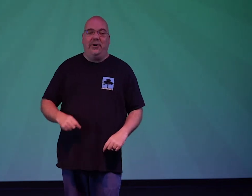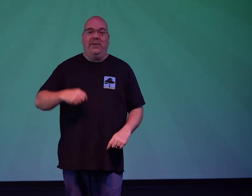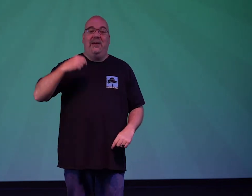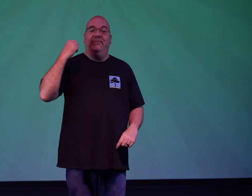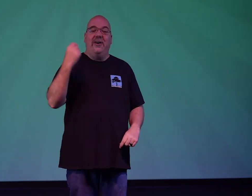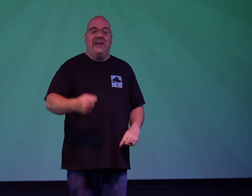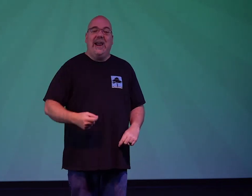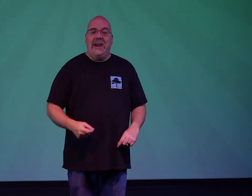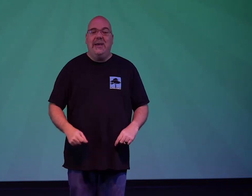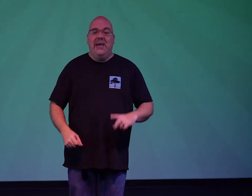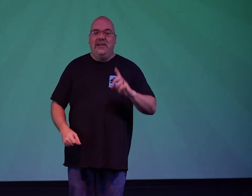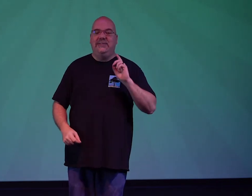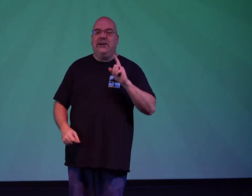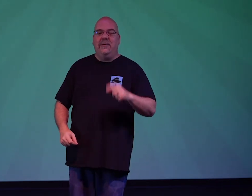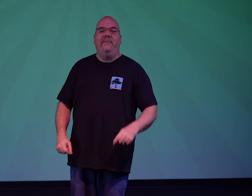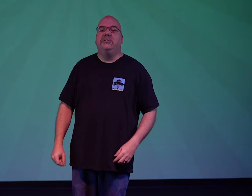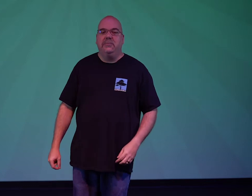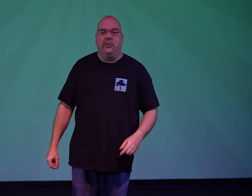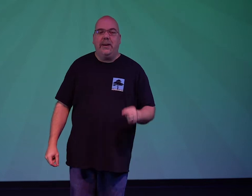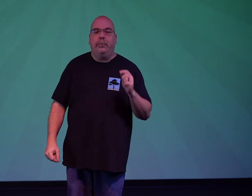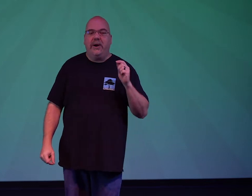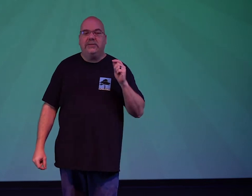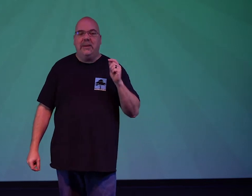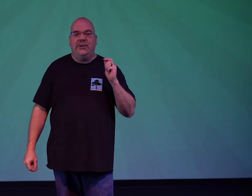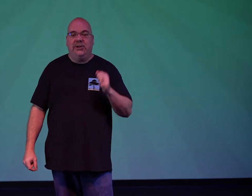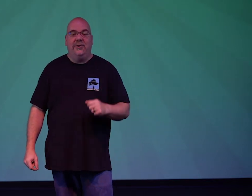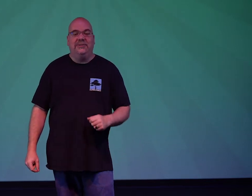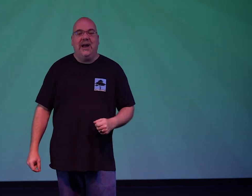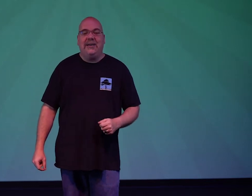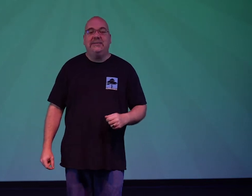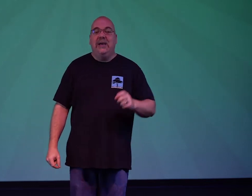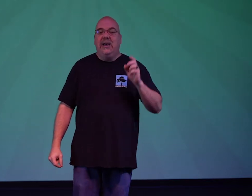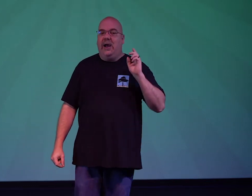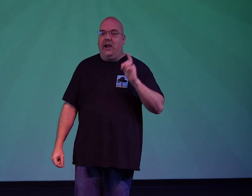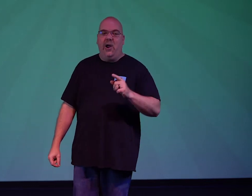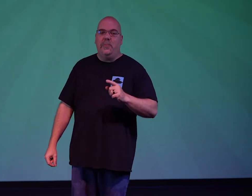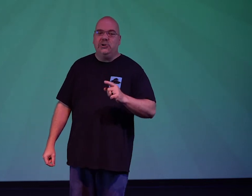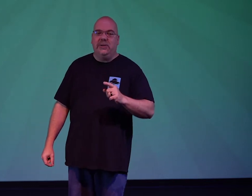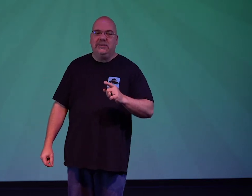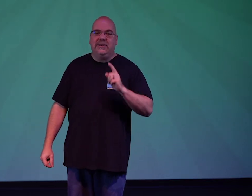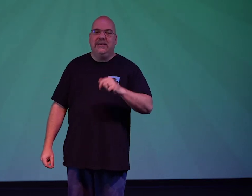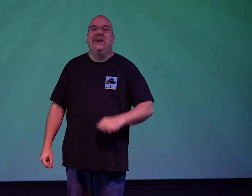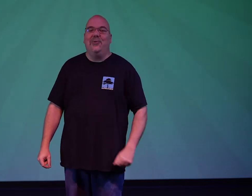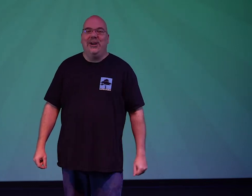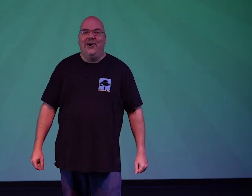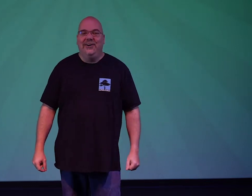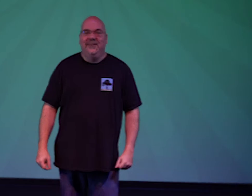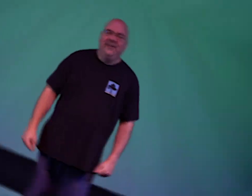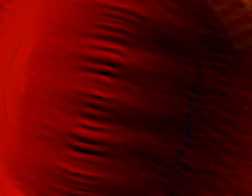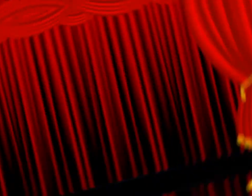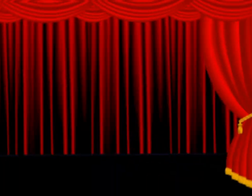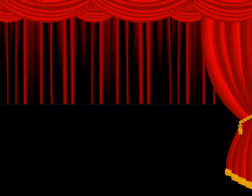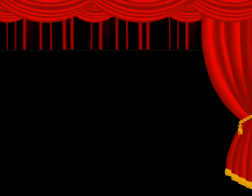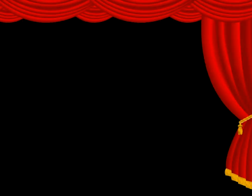have we're going to play a fun game then stick around for some great prayer time at the close guys I hope you enjoy this lesson here we go